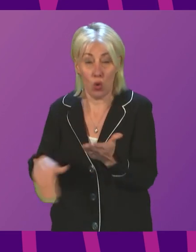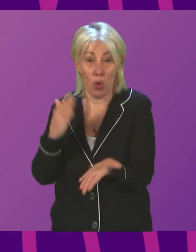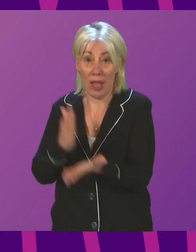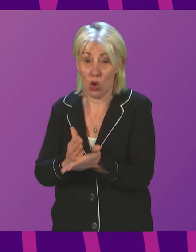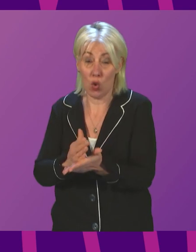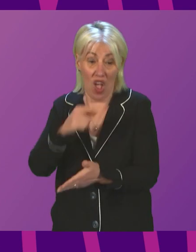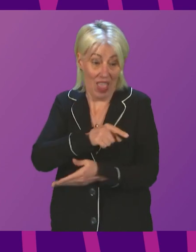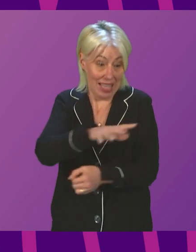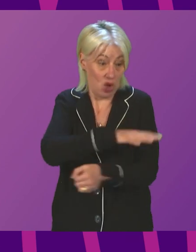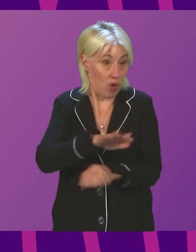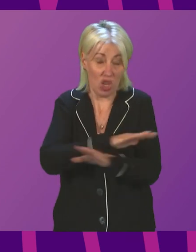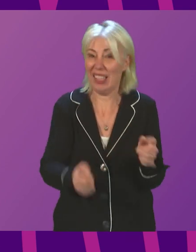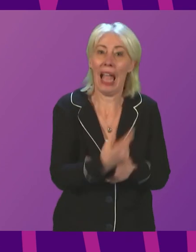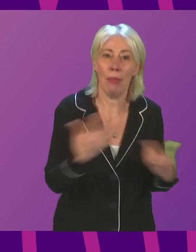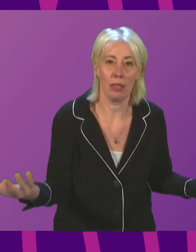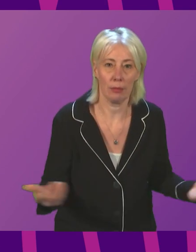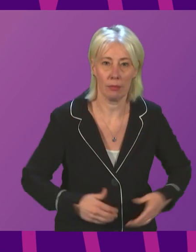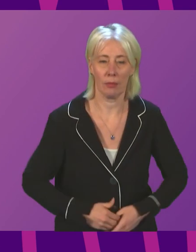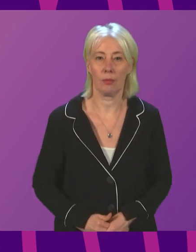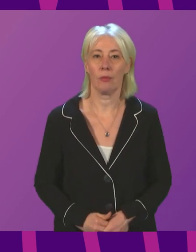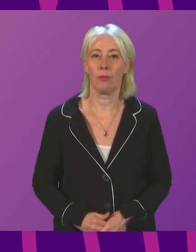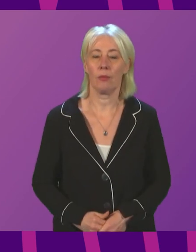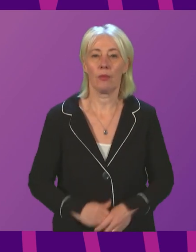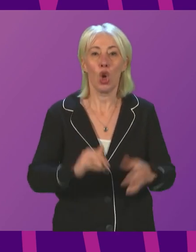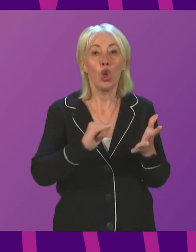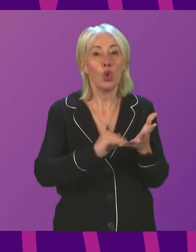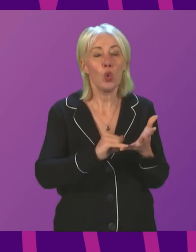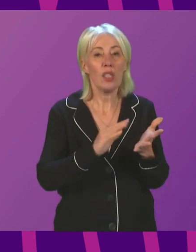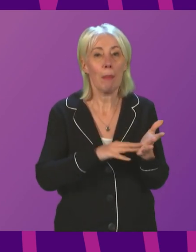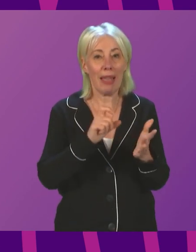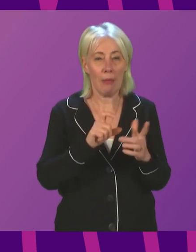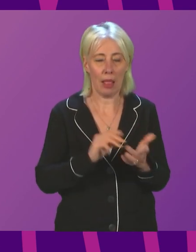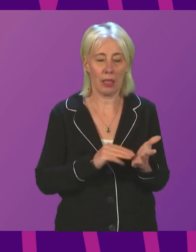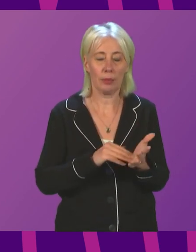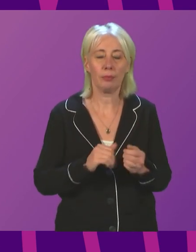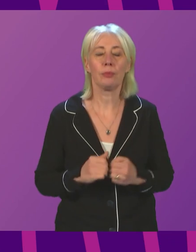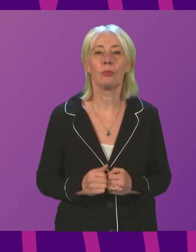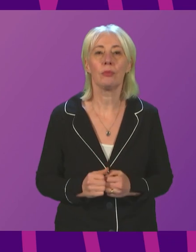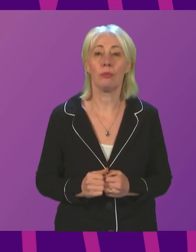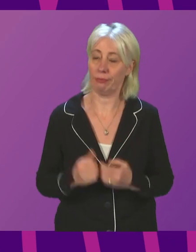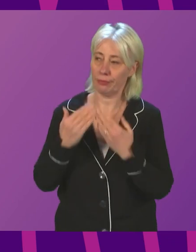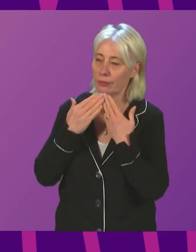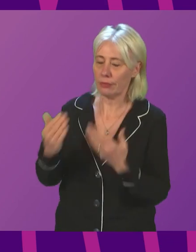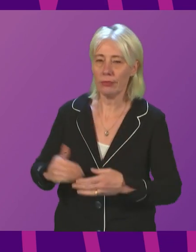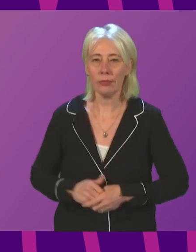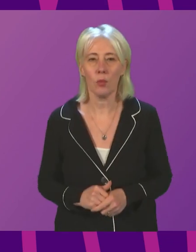scenario that she paints to Parliament today. Stuart Macmillan to be followed by Jim Fairley. Jim you very much. With Covid